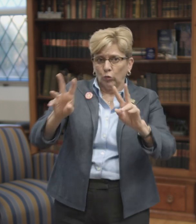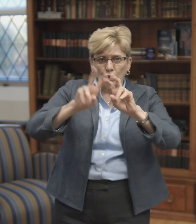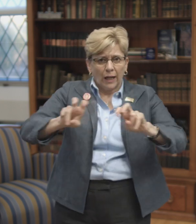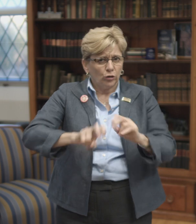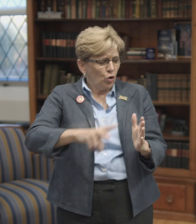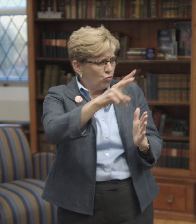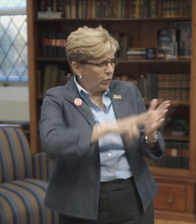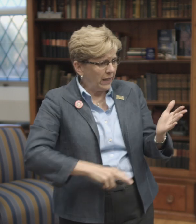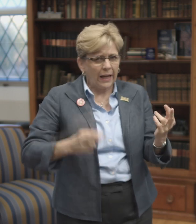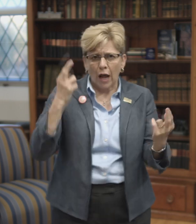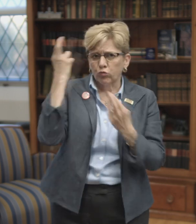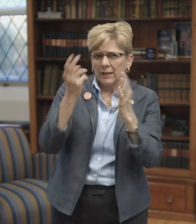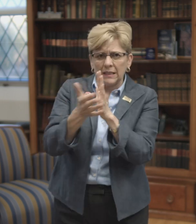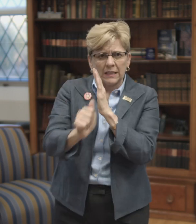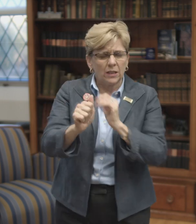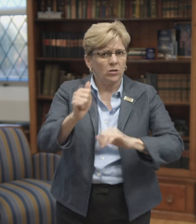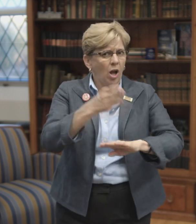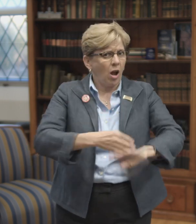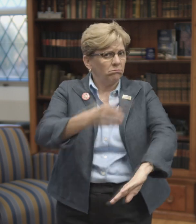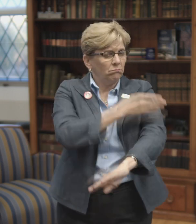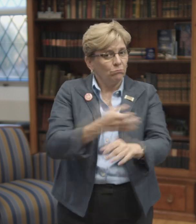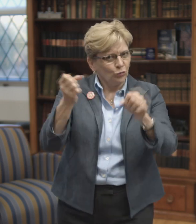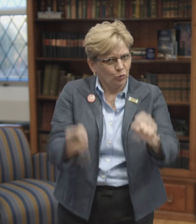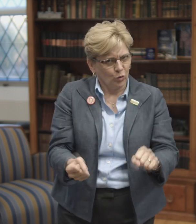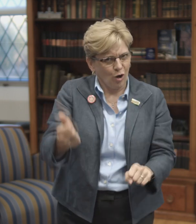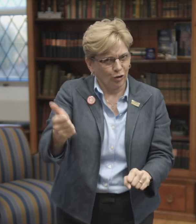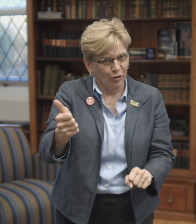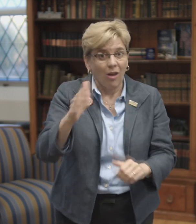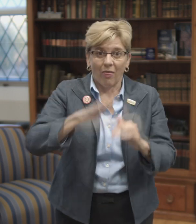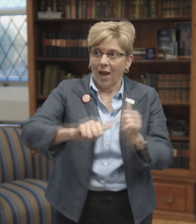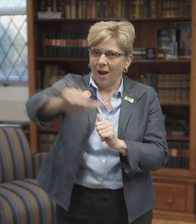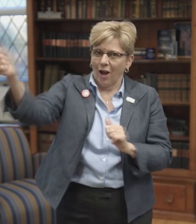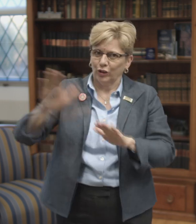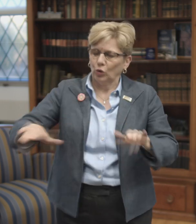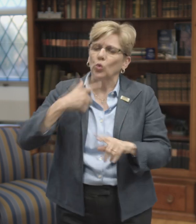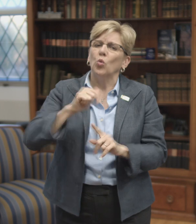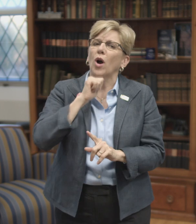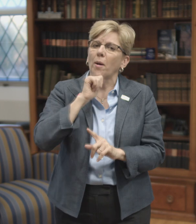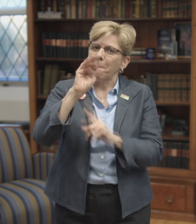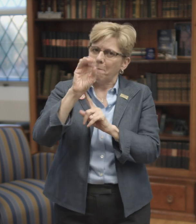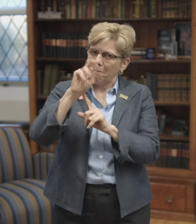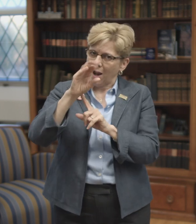and their language assessment and analysis. Reading skills and language skills are much more enhanced